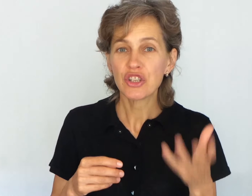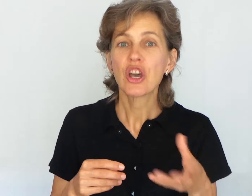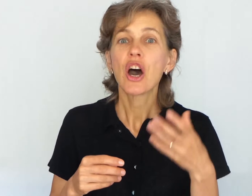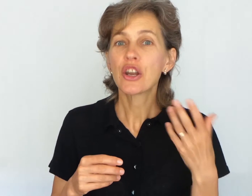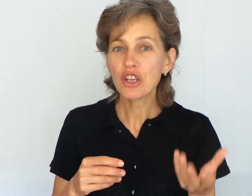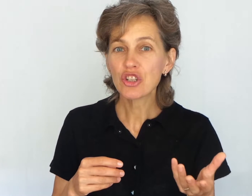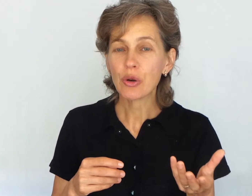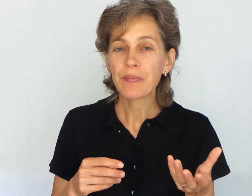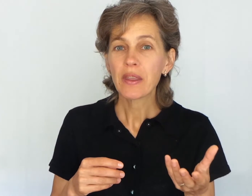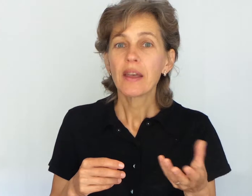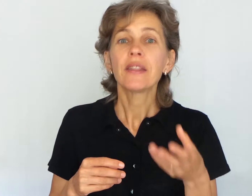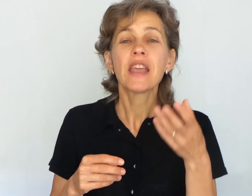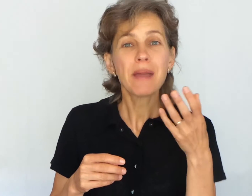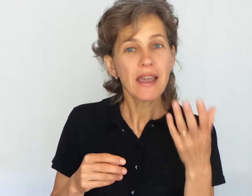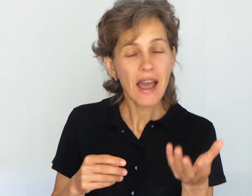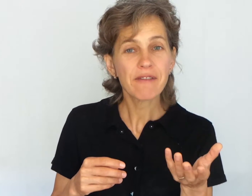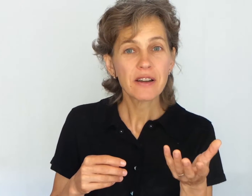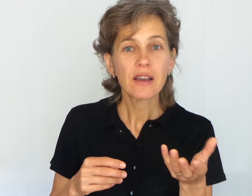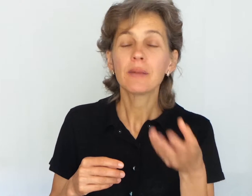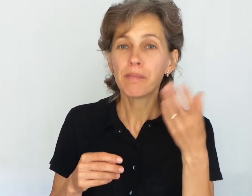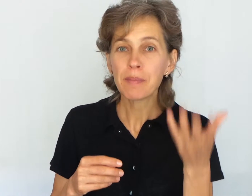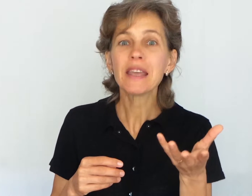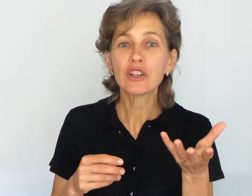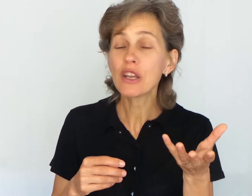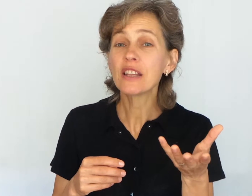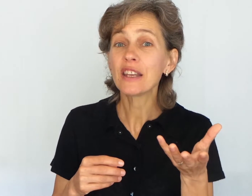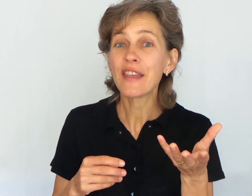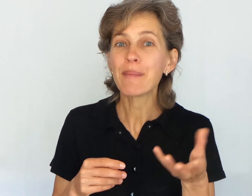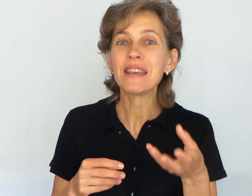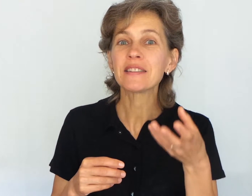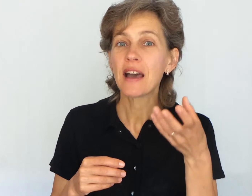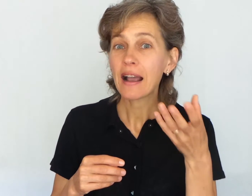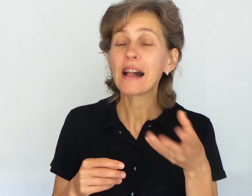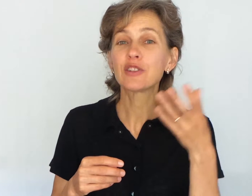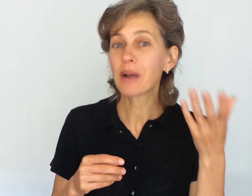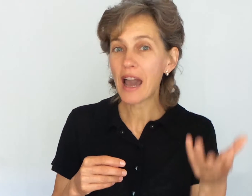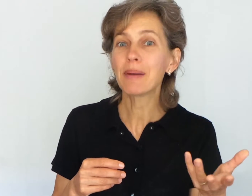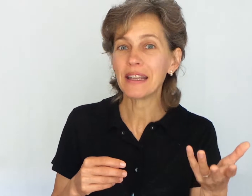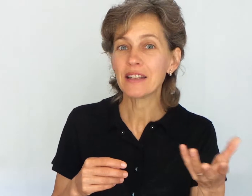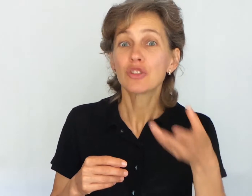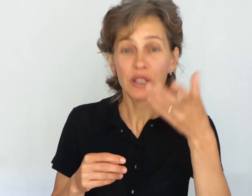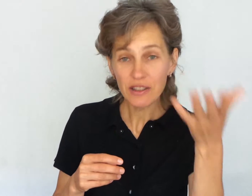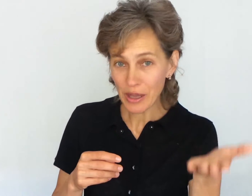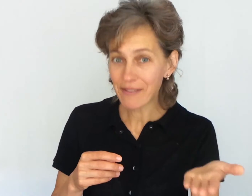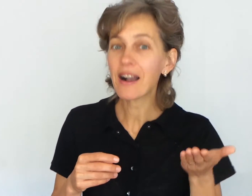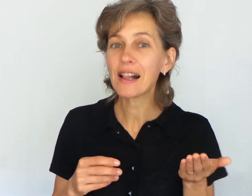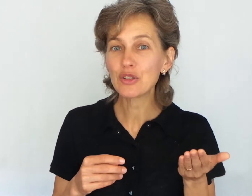ratio. They may have... main ingredient in them is calcium carbonate. So, yes, you have a calcium.